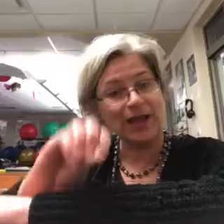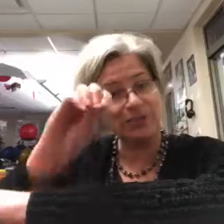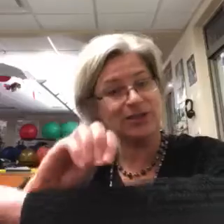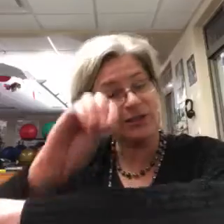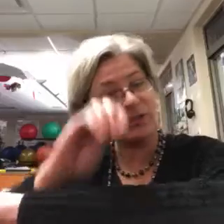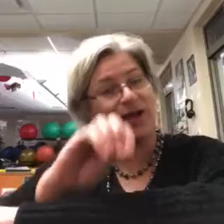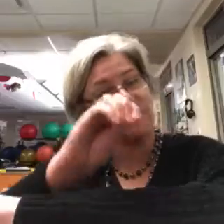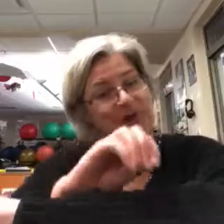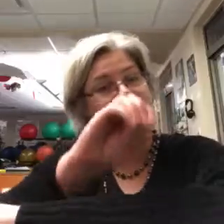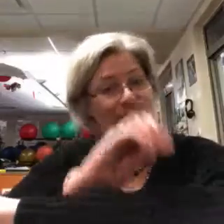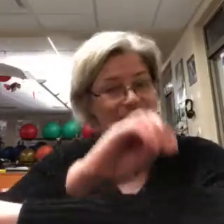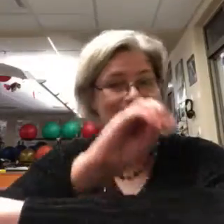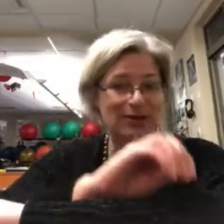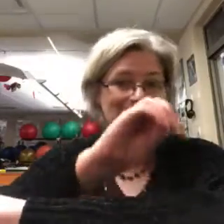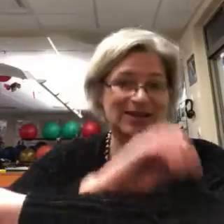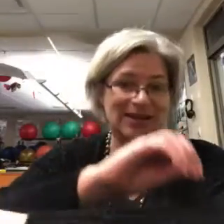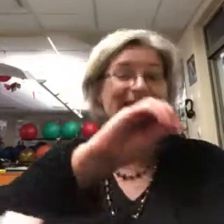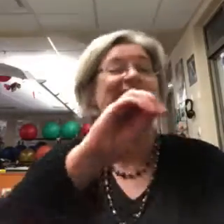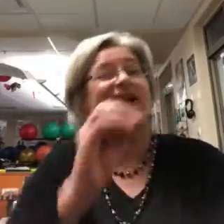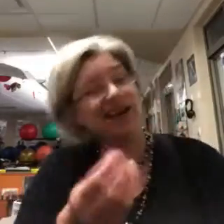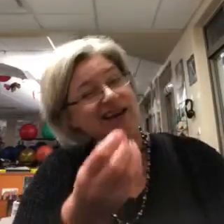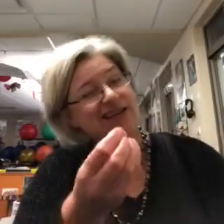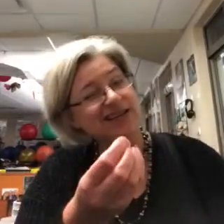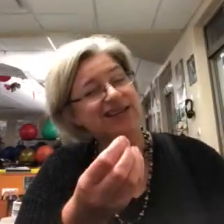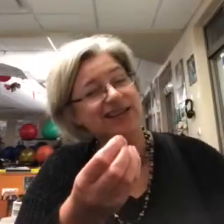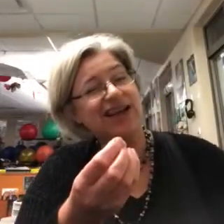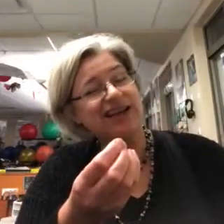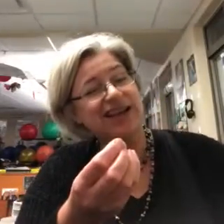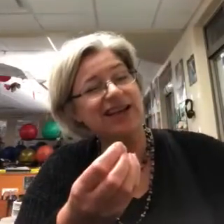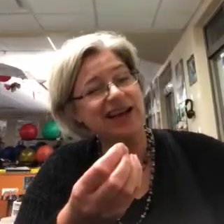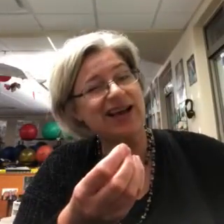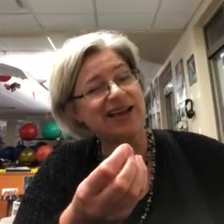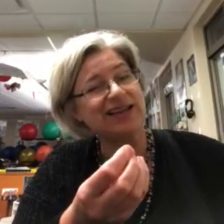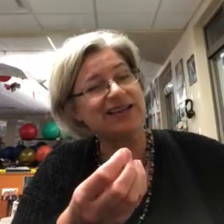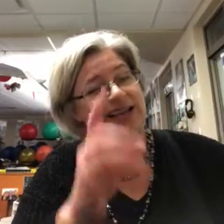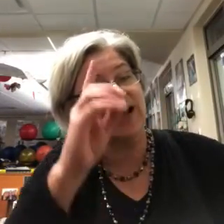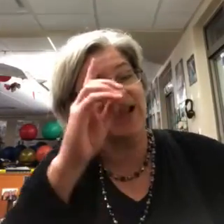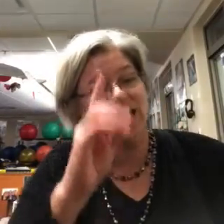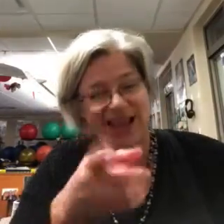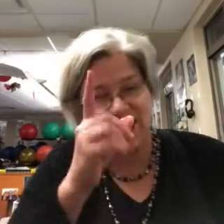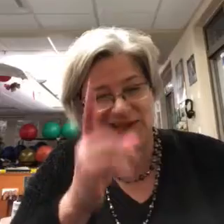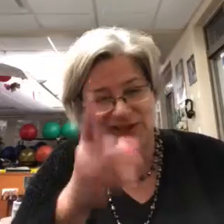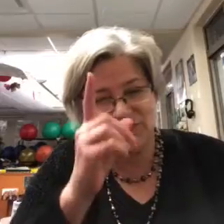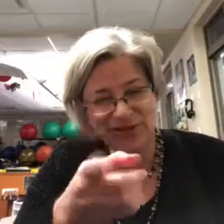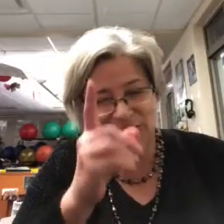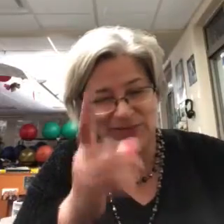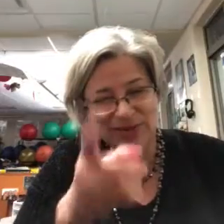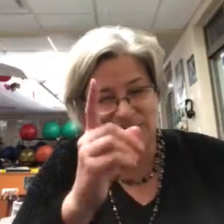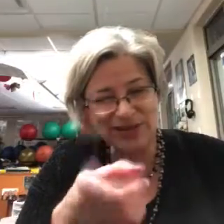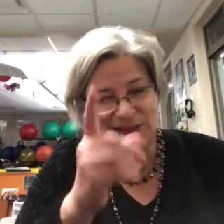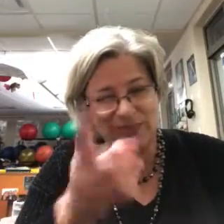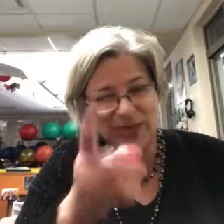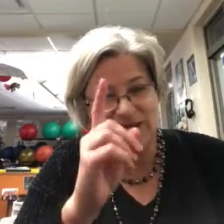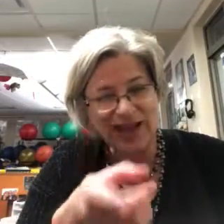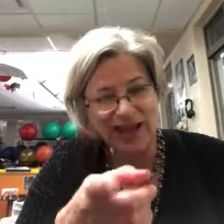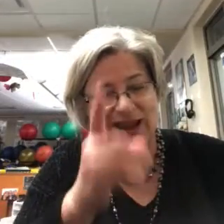Hopped upon my windowsill, cocked a shining eye and said, ain't you shamed you sleepyhead?